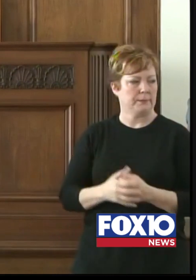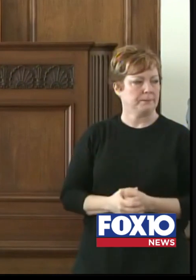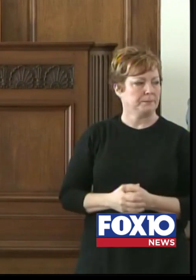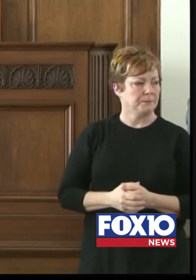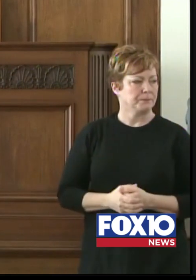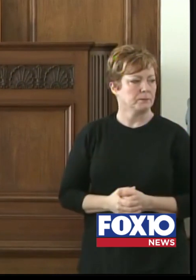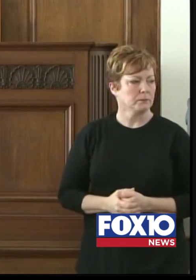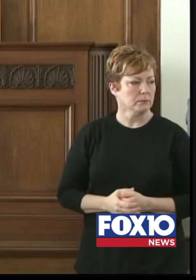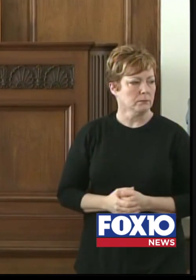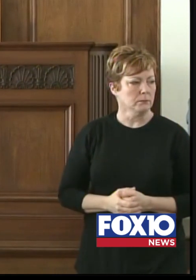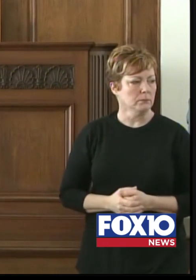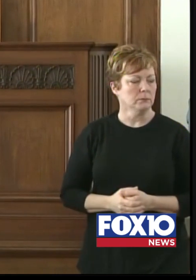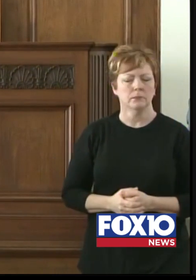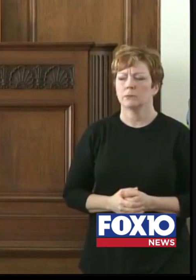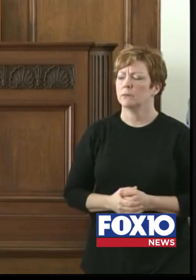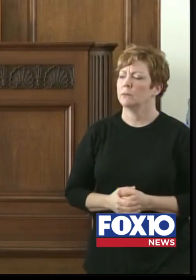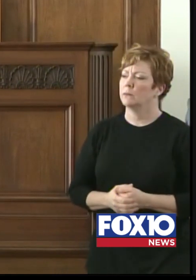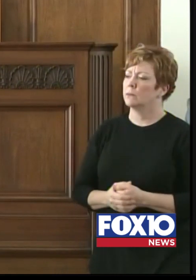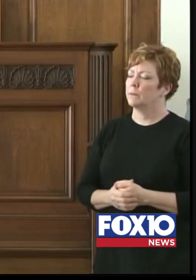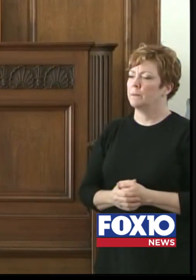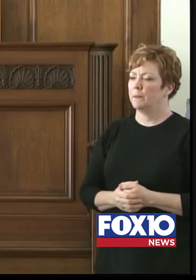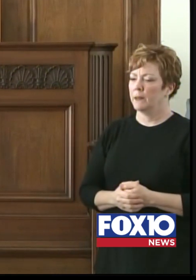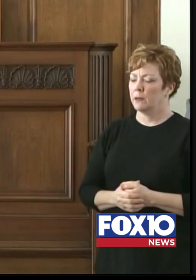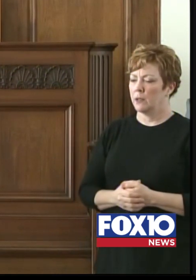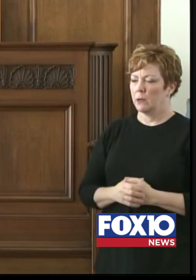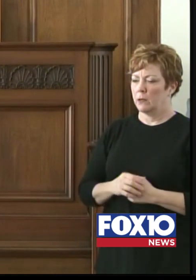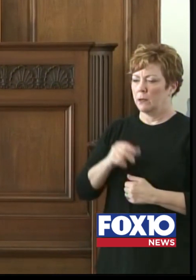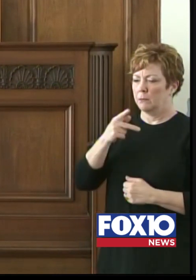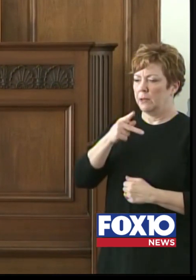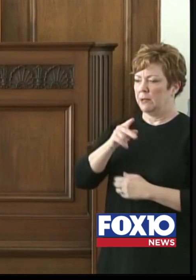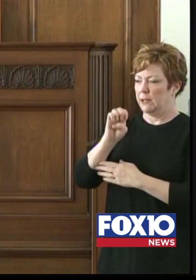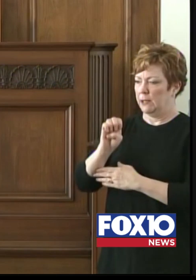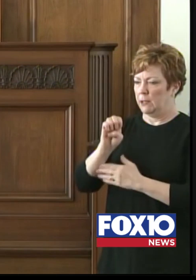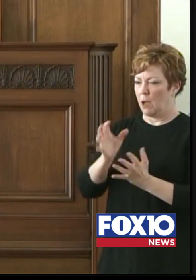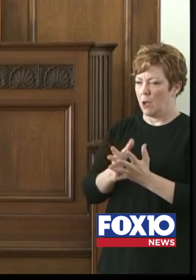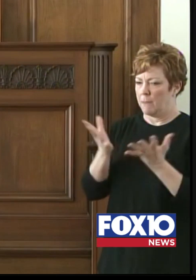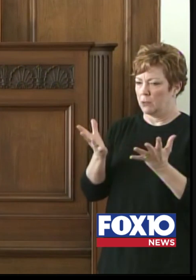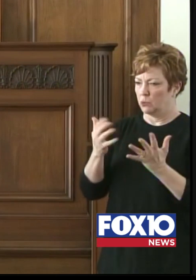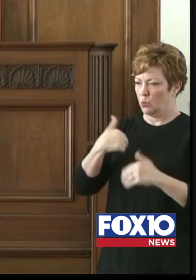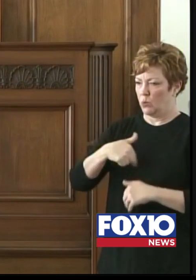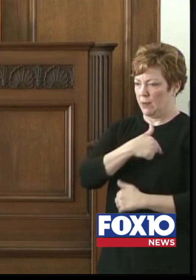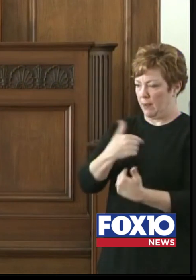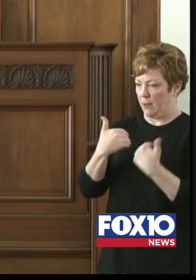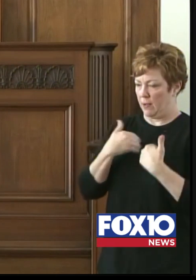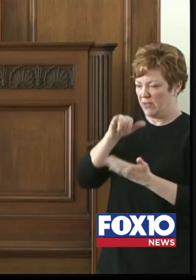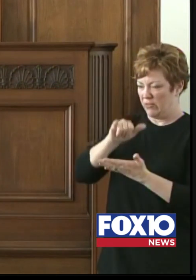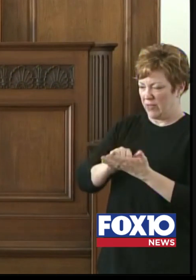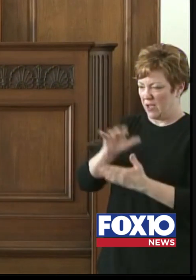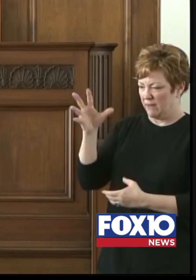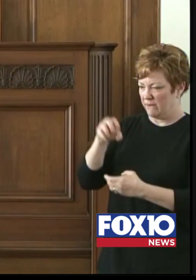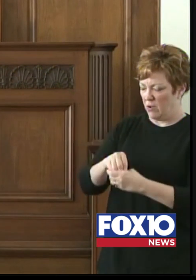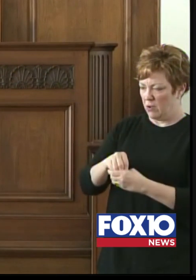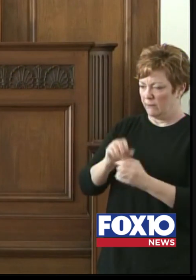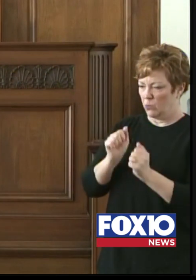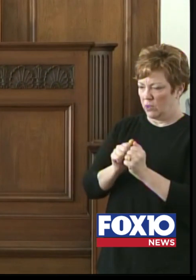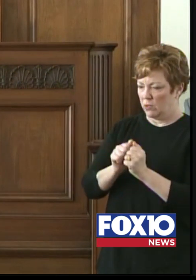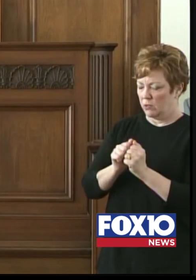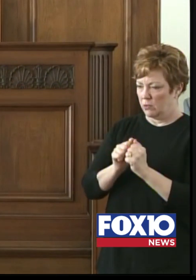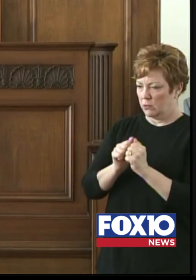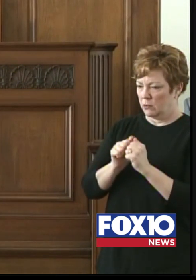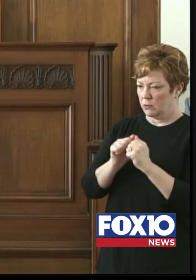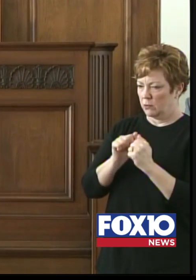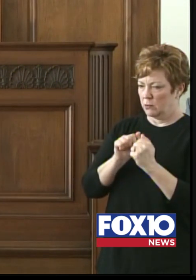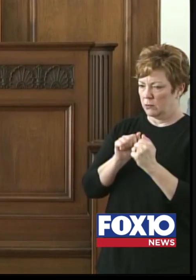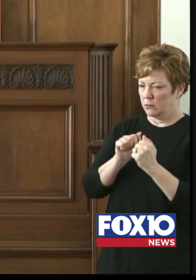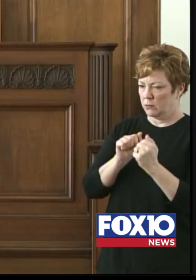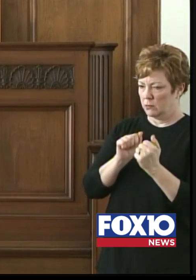amount of personal protective equipment available a factor in whether or not you're going to allow close contact services and restaurants